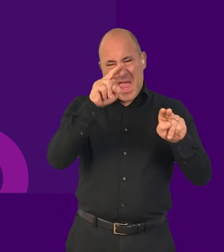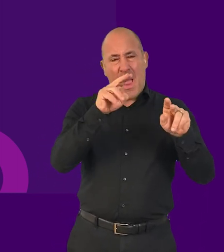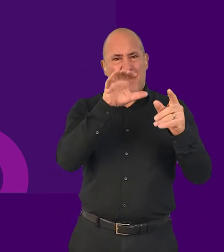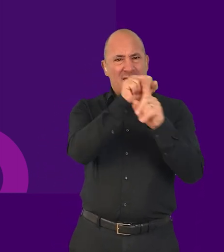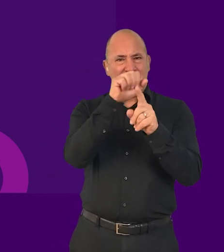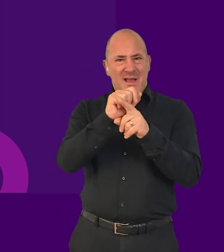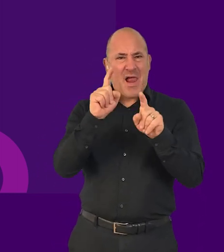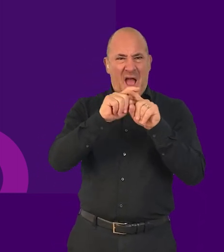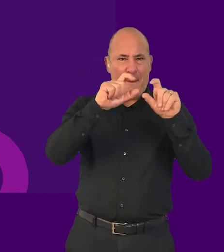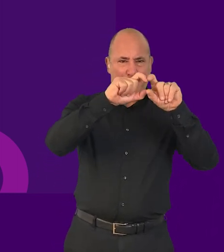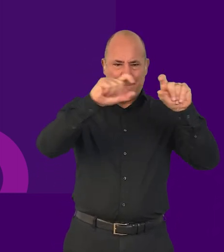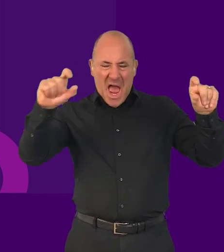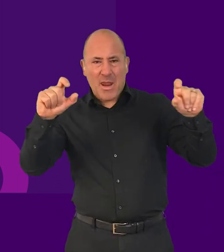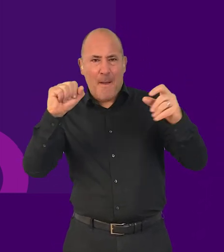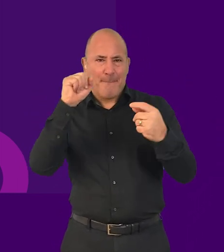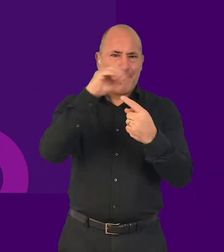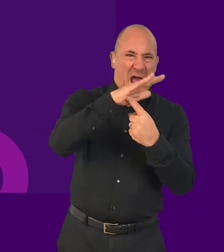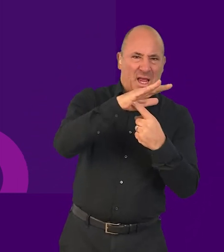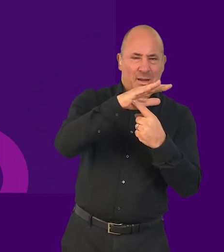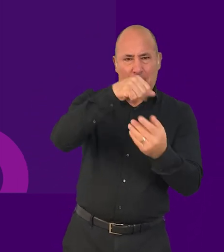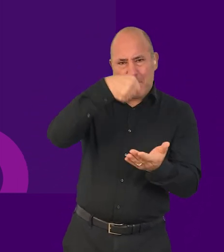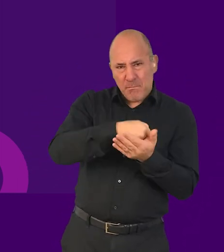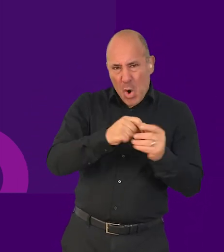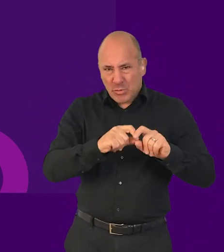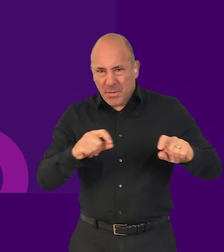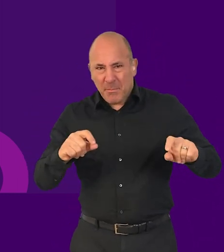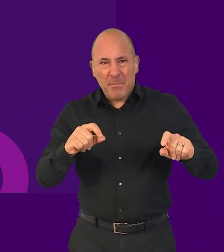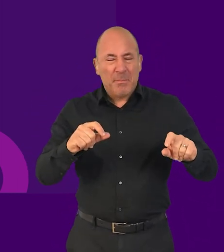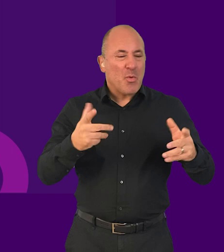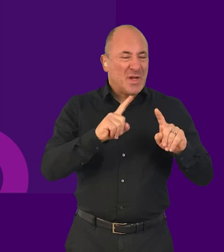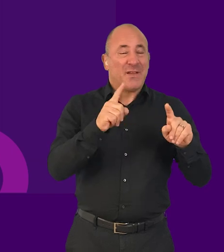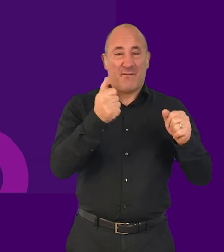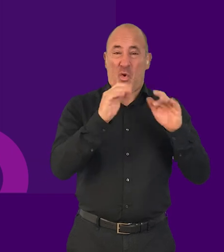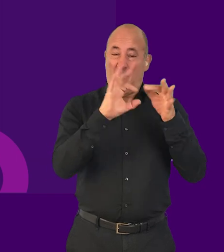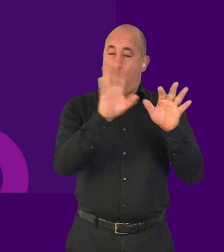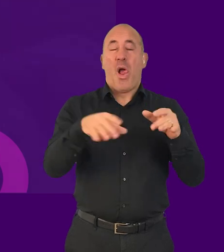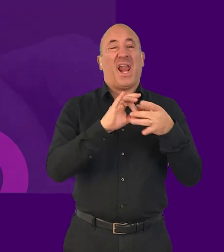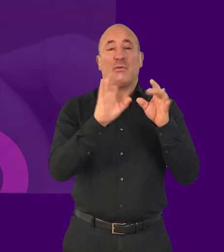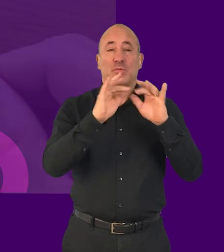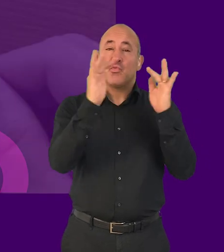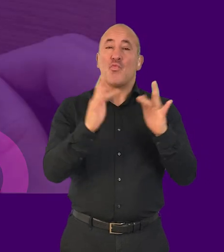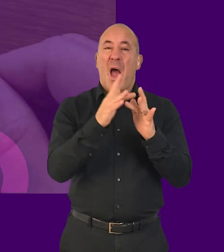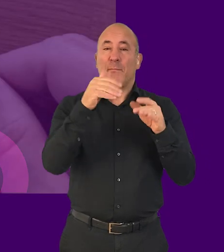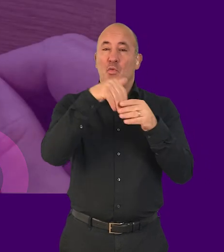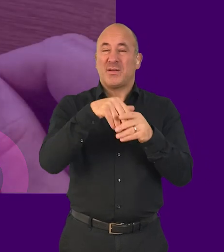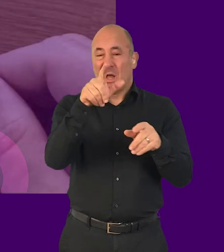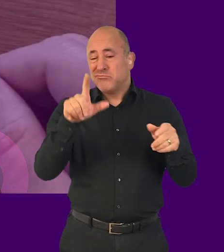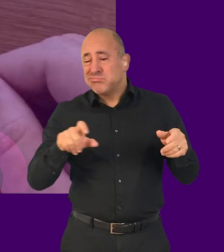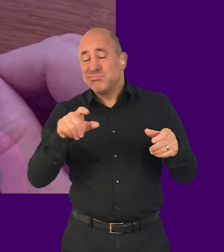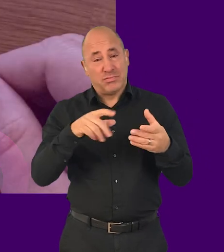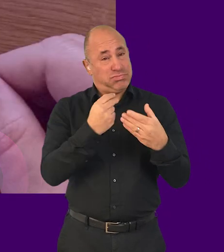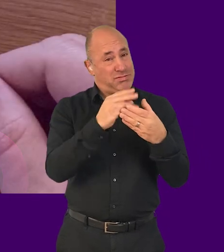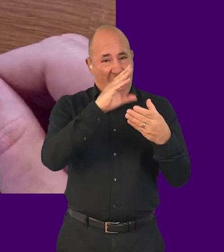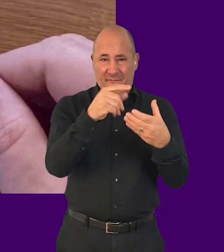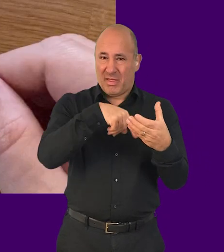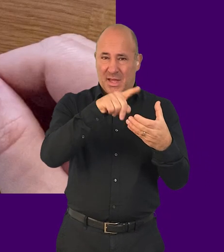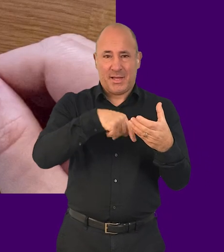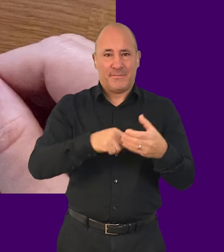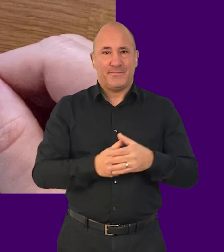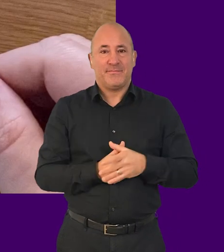landmark regions, for example Banner, Main and Footer when browsing web content. When a mobile